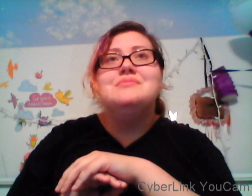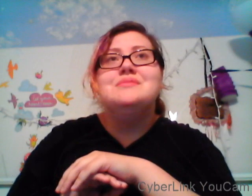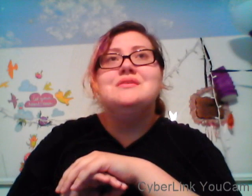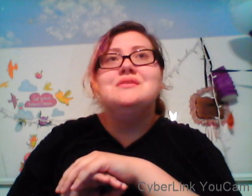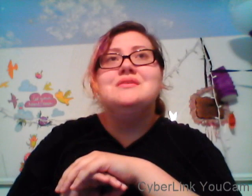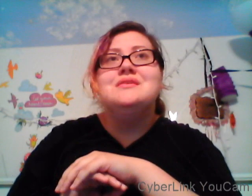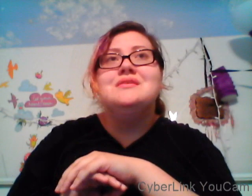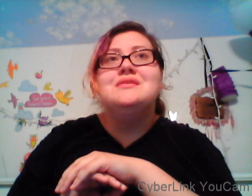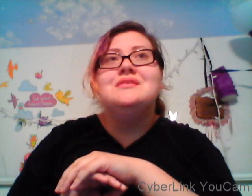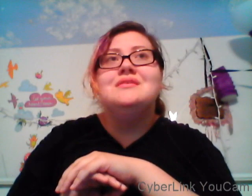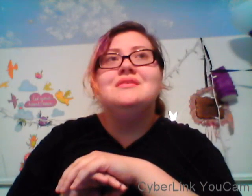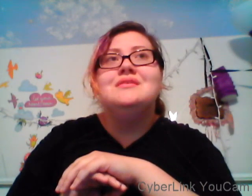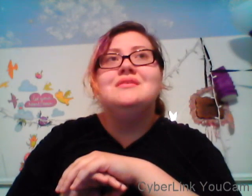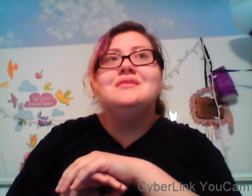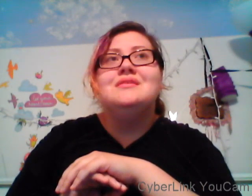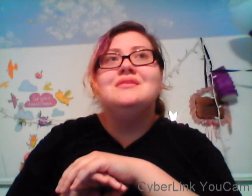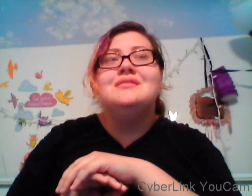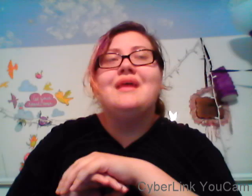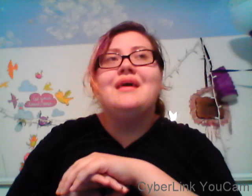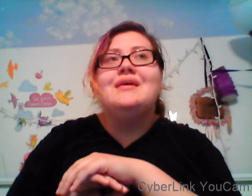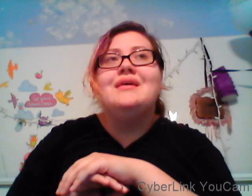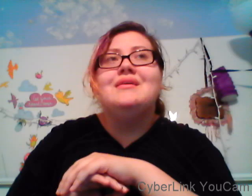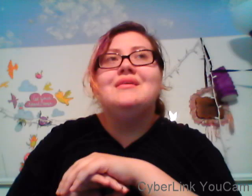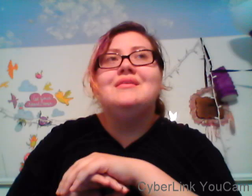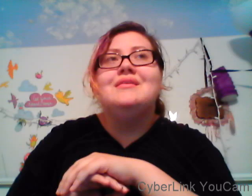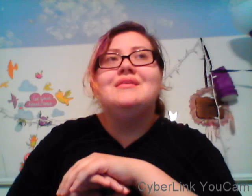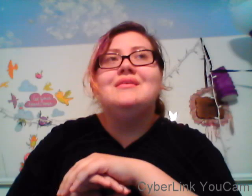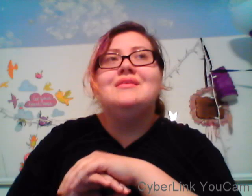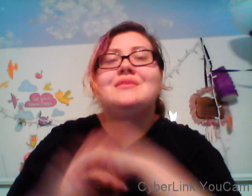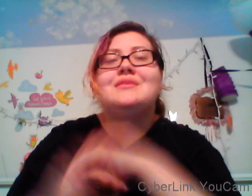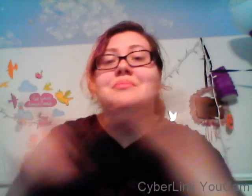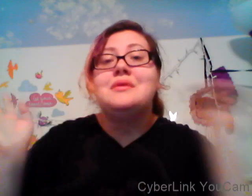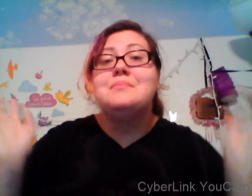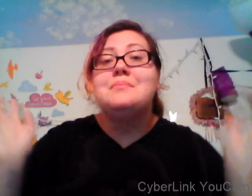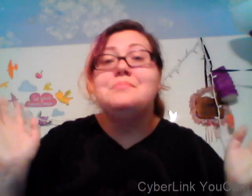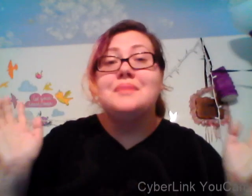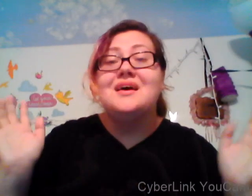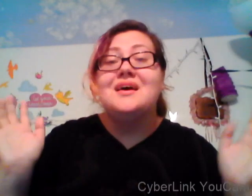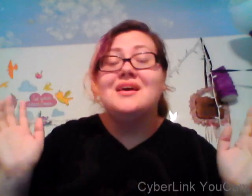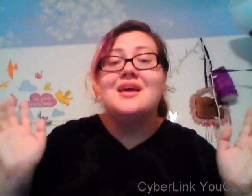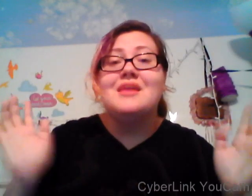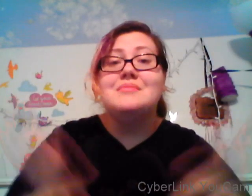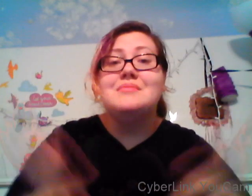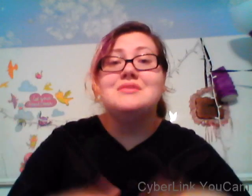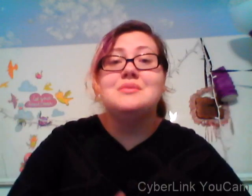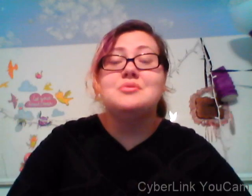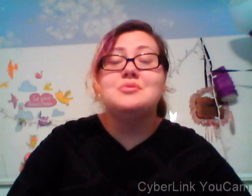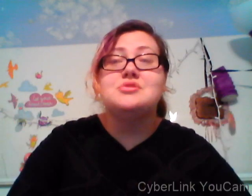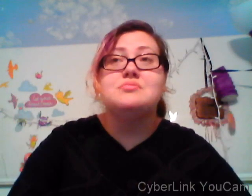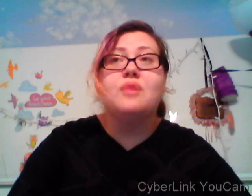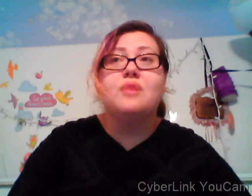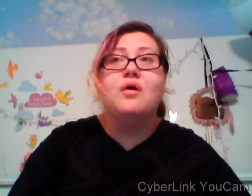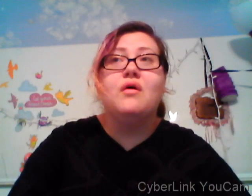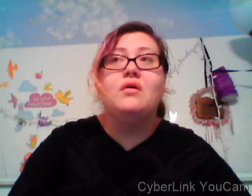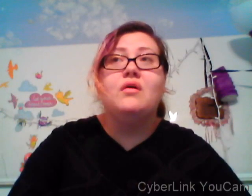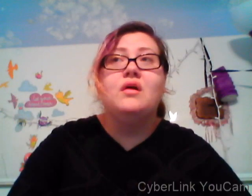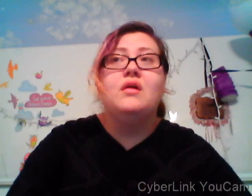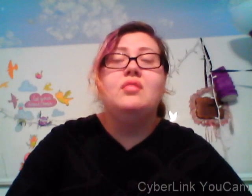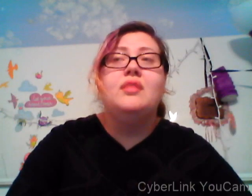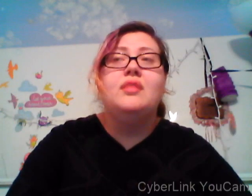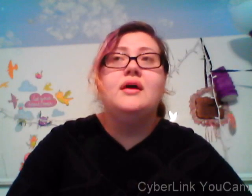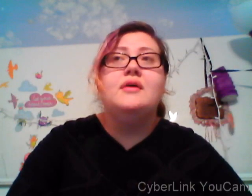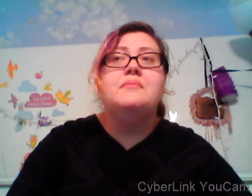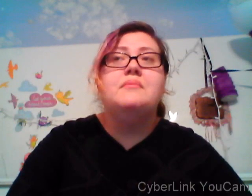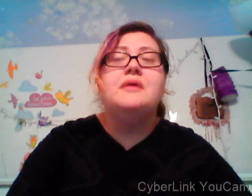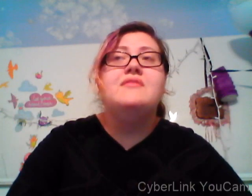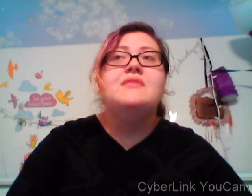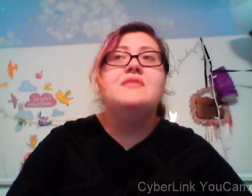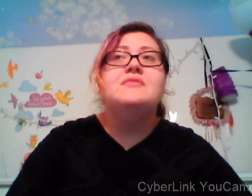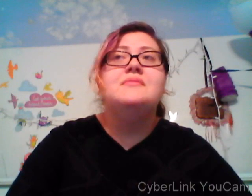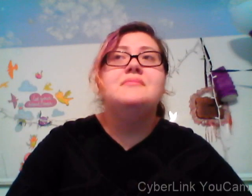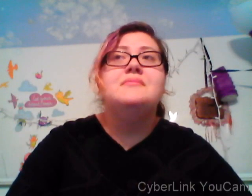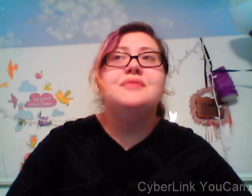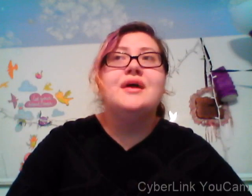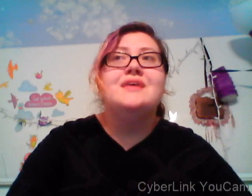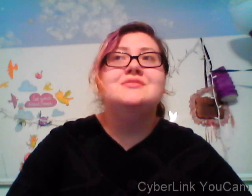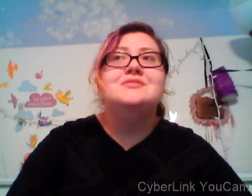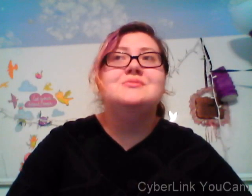share this video like this video and I have actually a question for you guys what's your